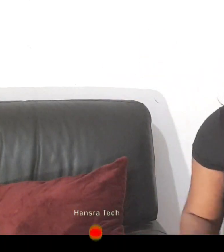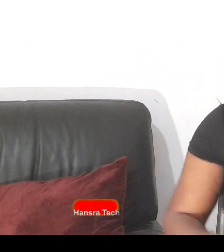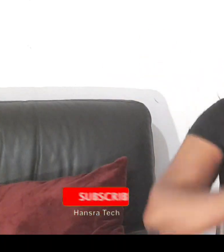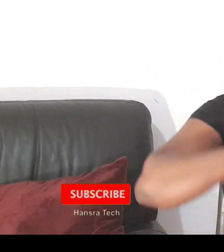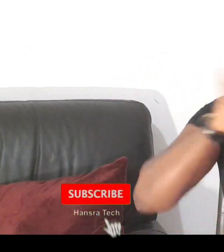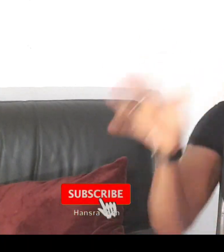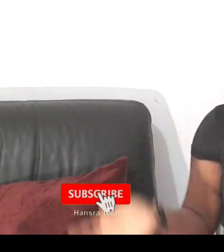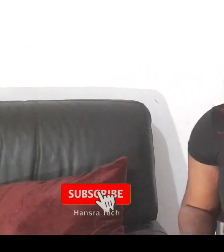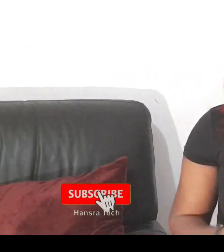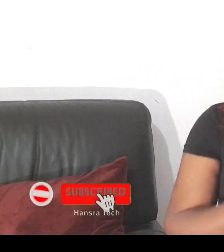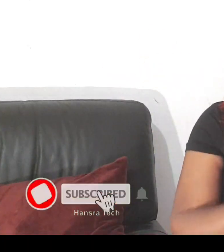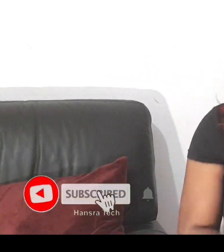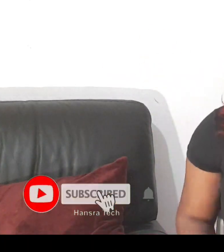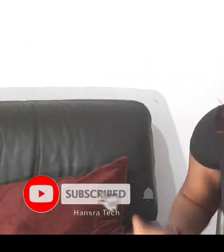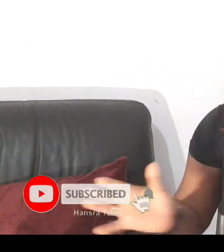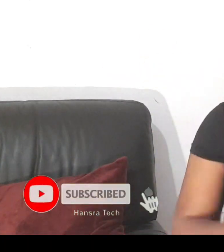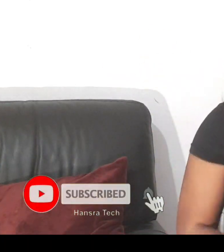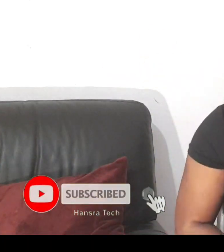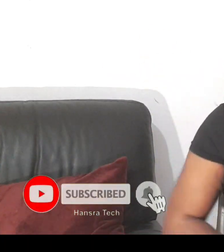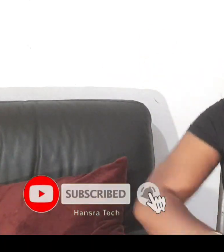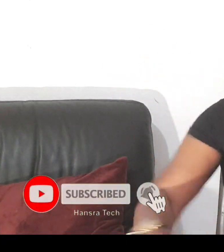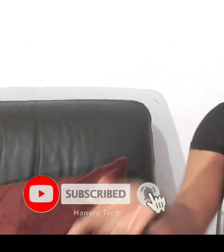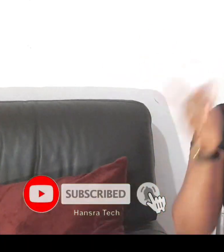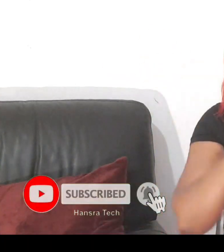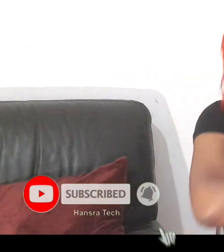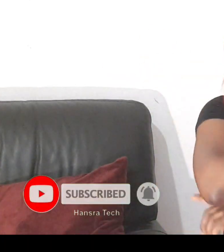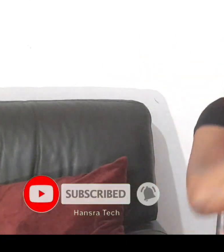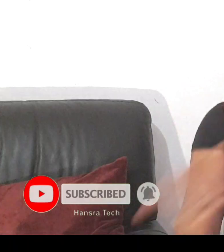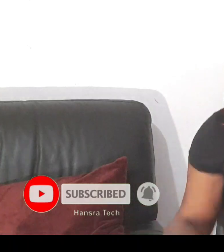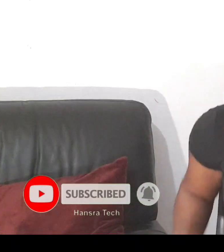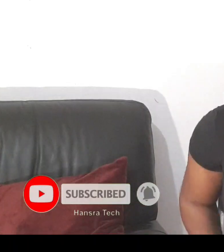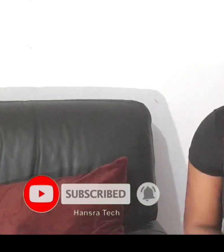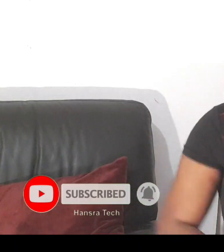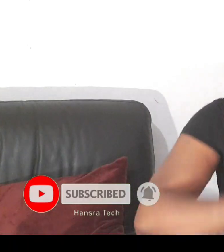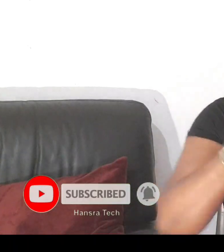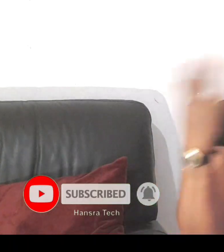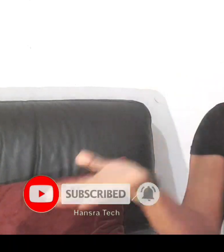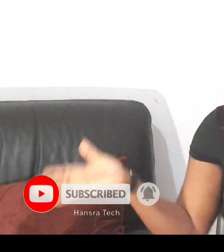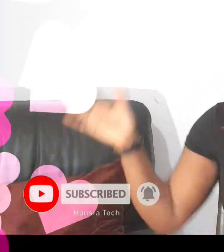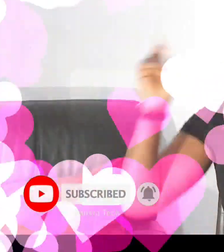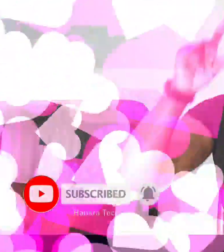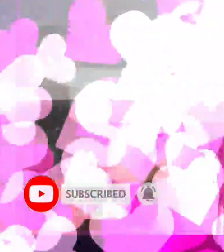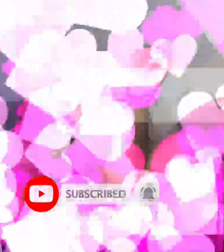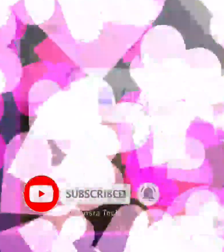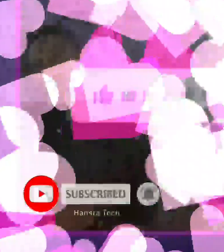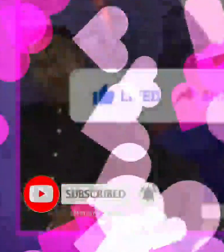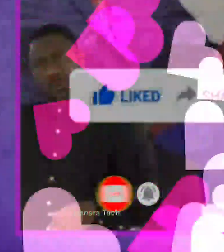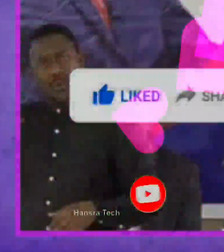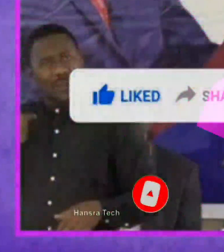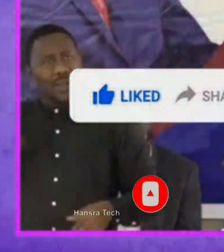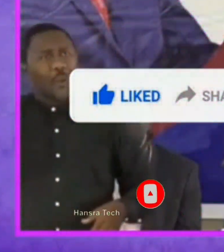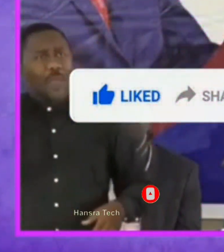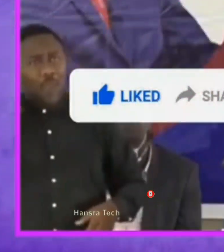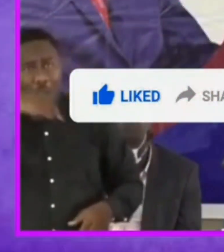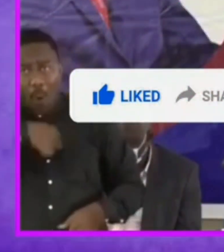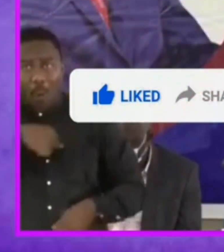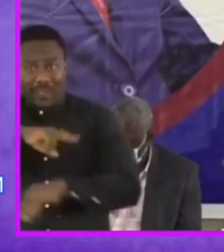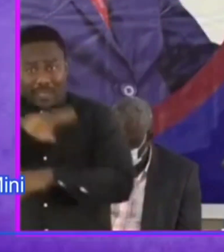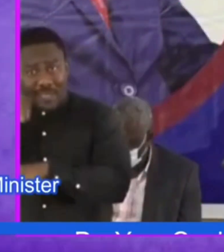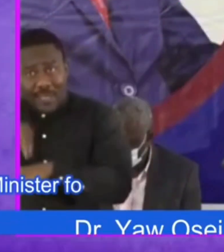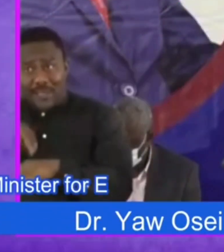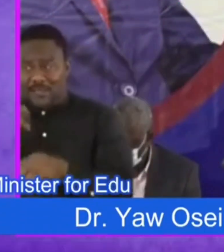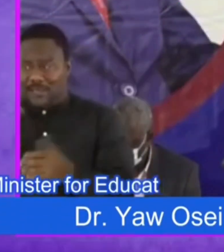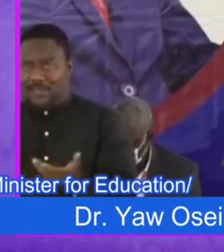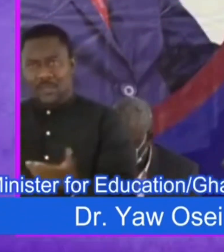about this video don't hesitate to drop it in the comment section trust me and we get back to you i love you as a nation tapping